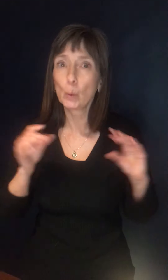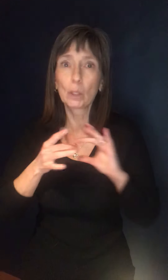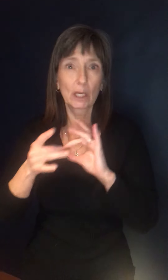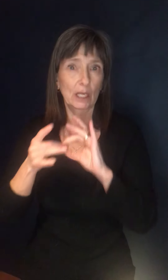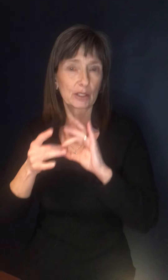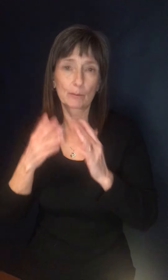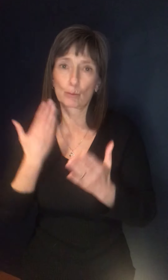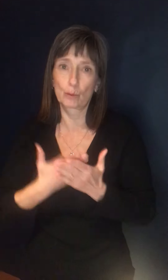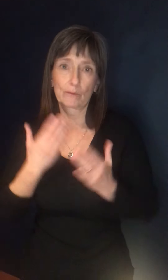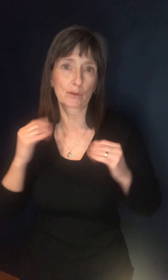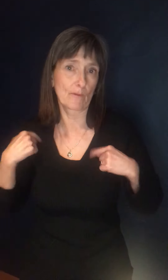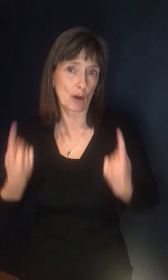DVTs or PVs.